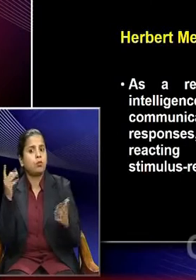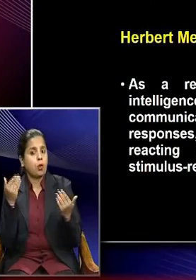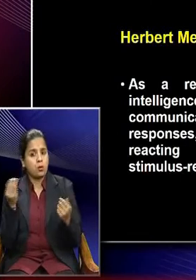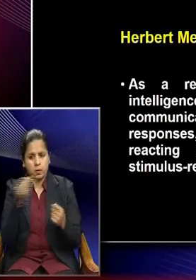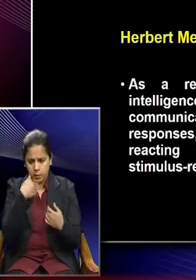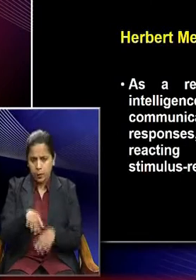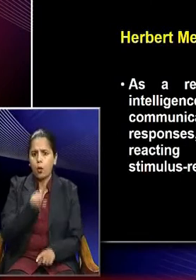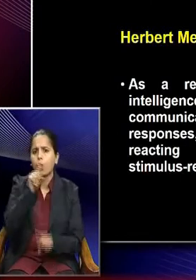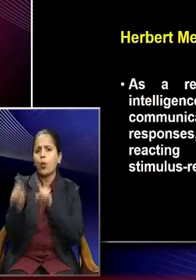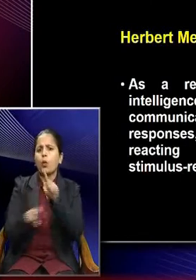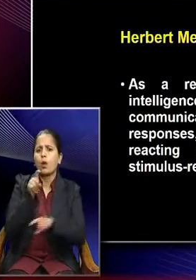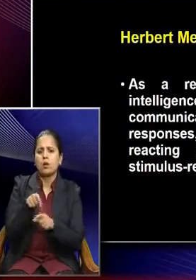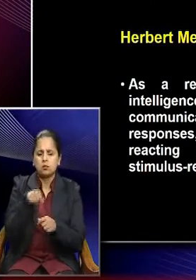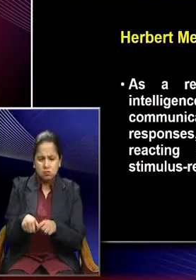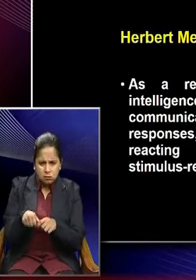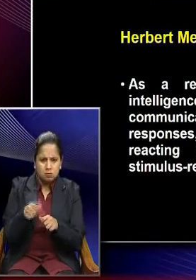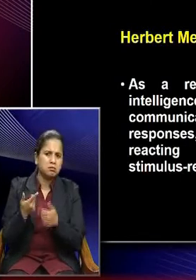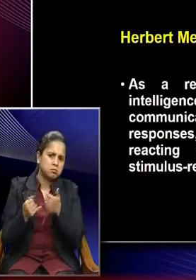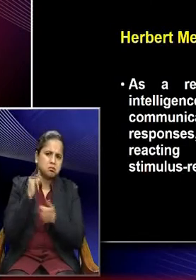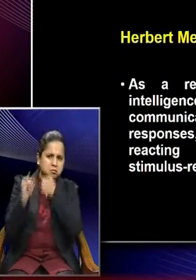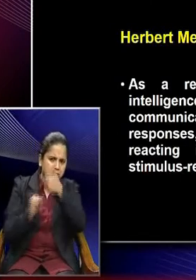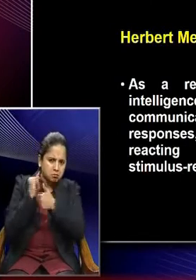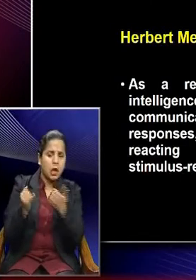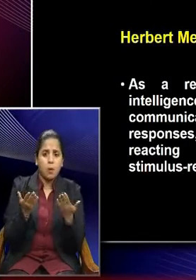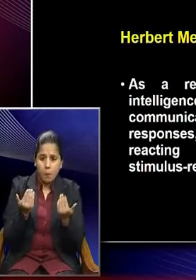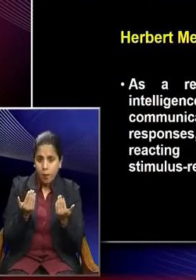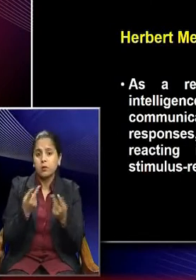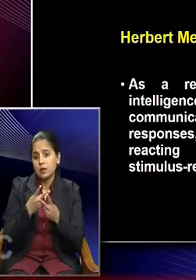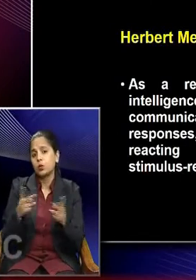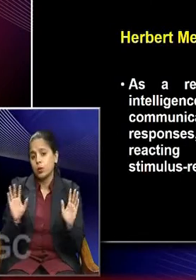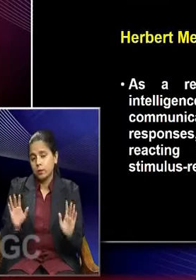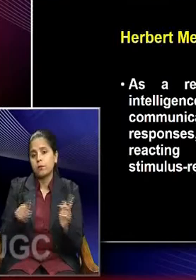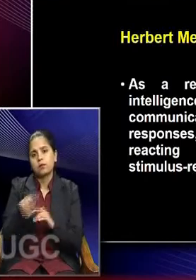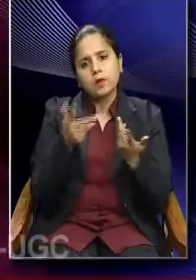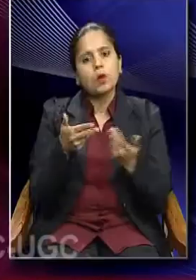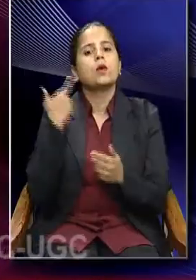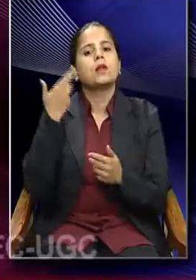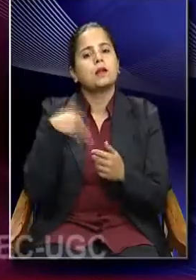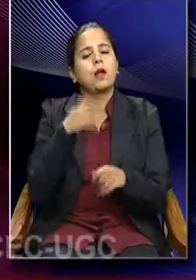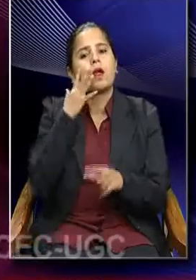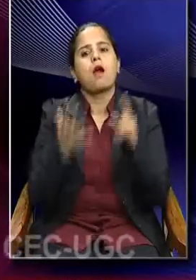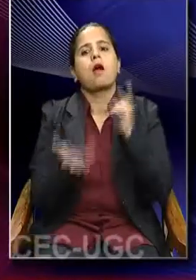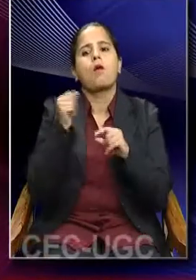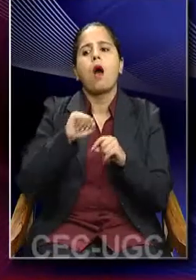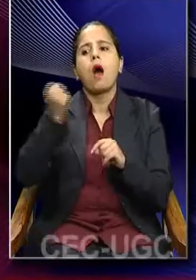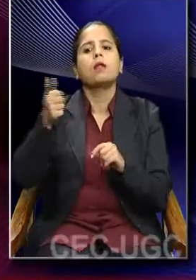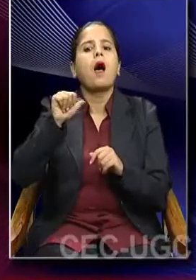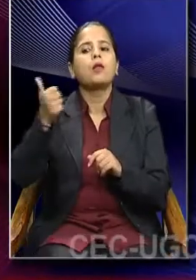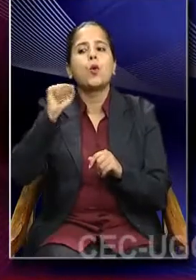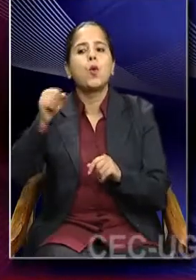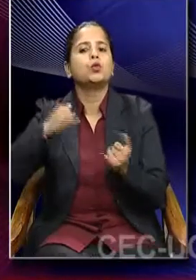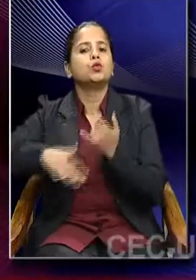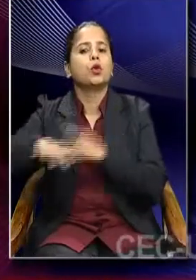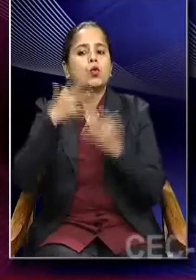question, critique the reality, and that is how we will get to know the other side of the society.